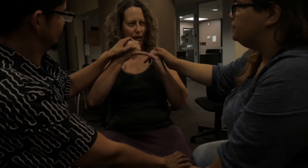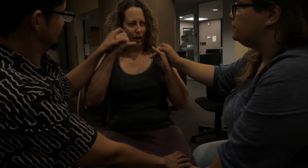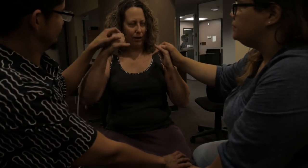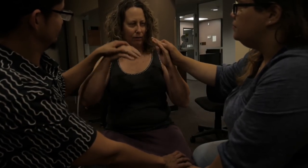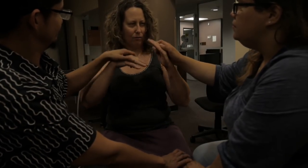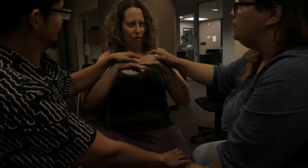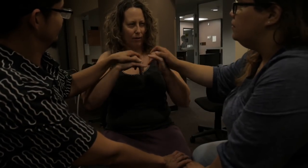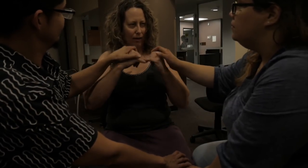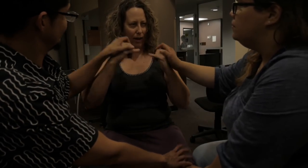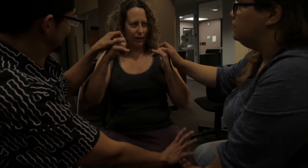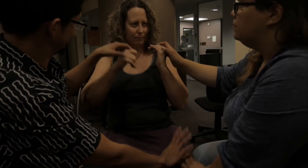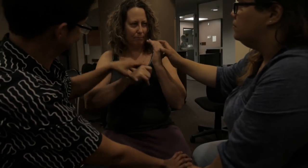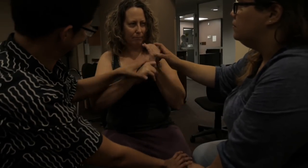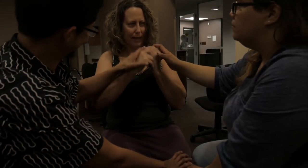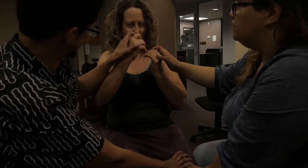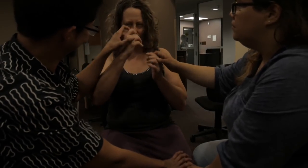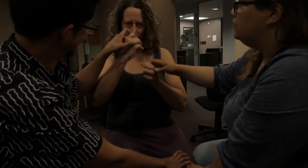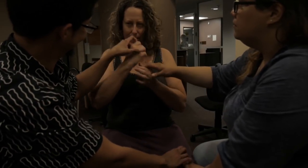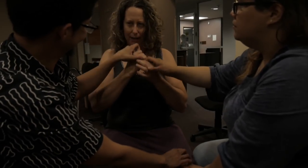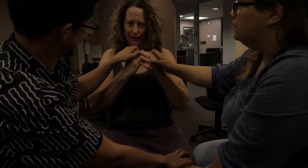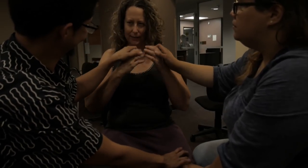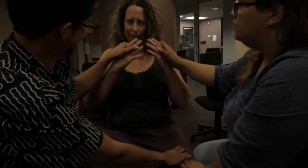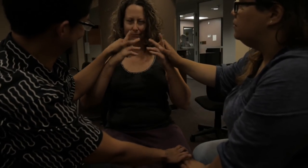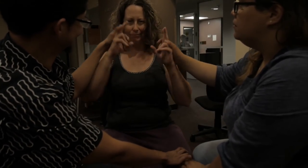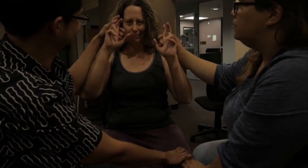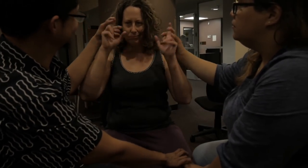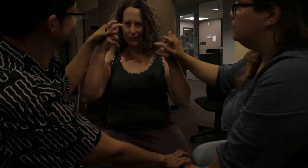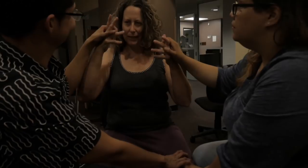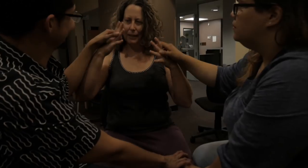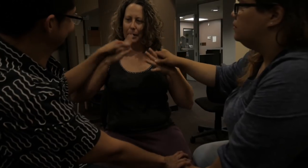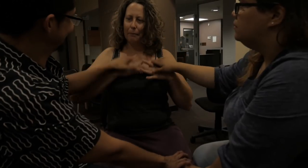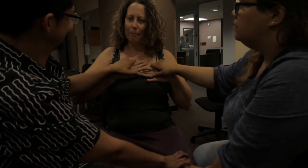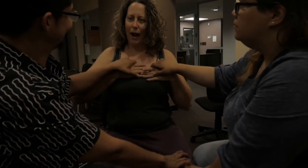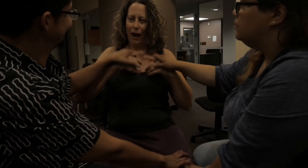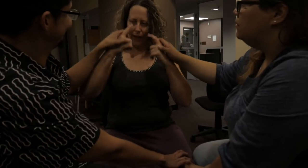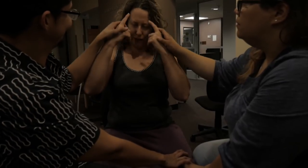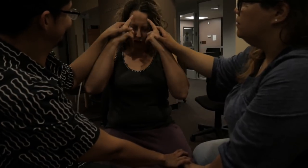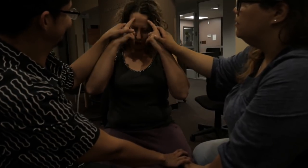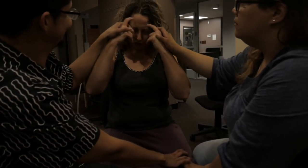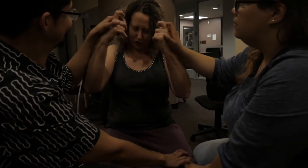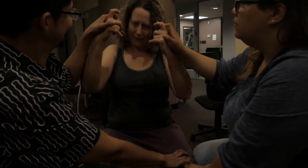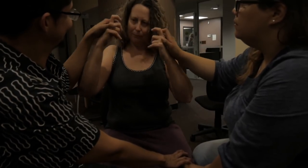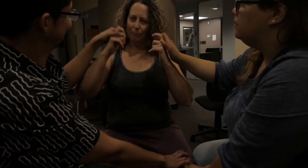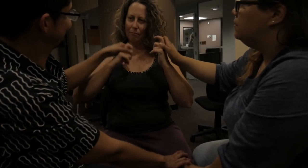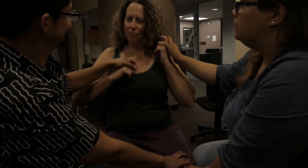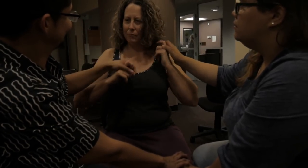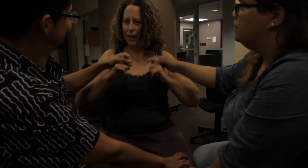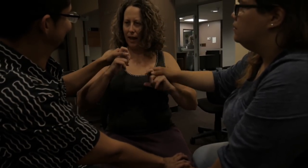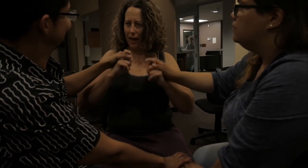magazine. The article was called, Dream Theater.